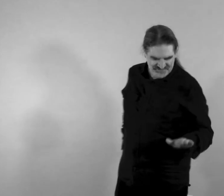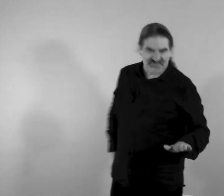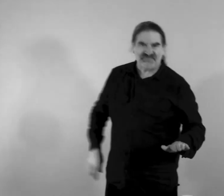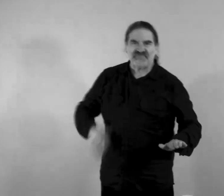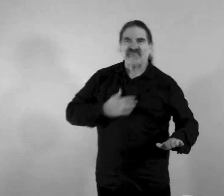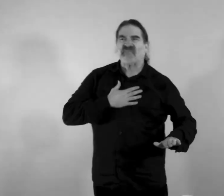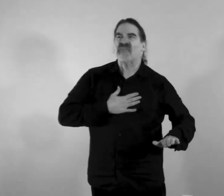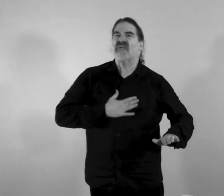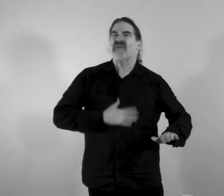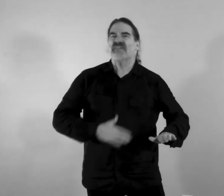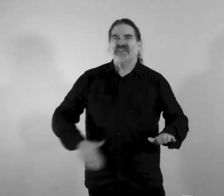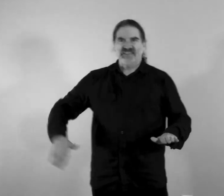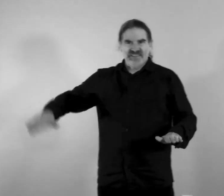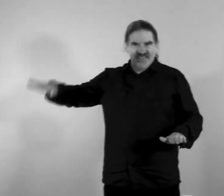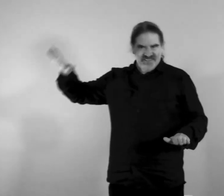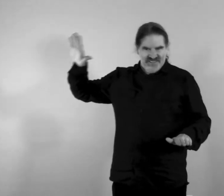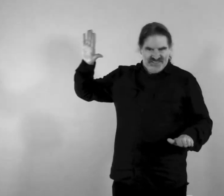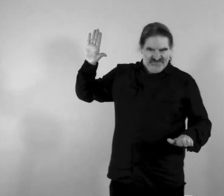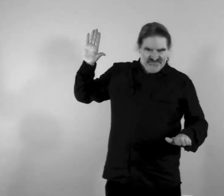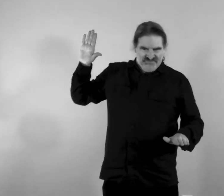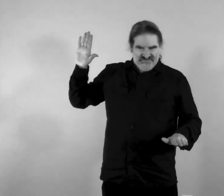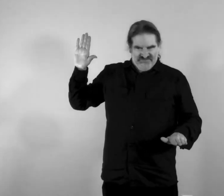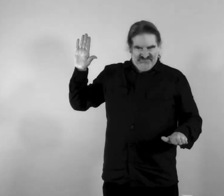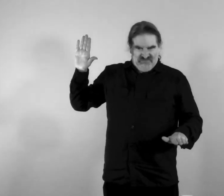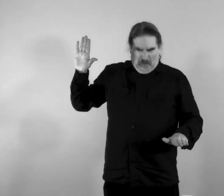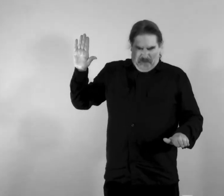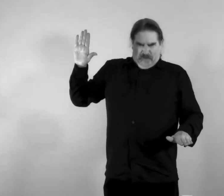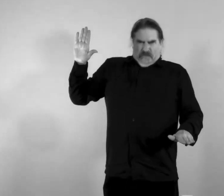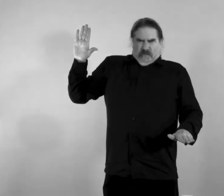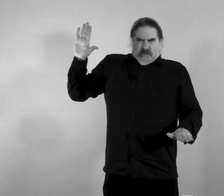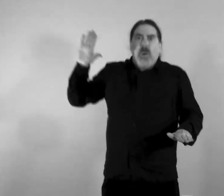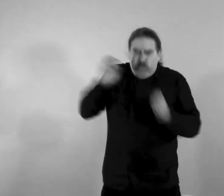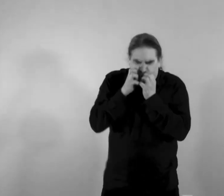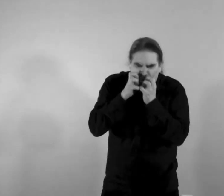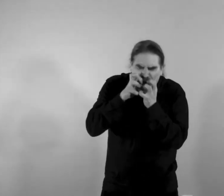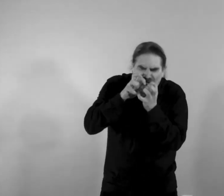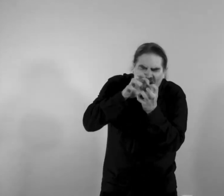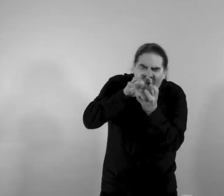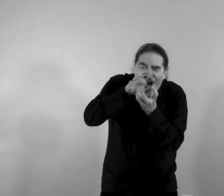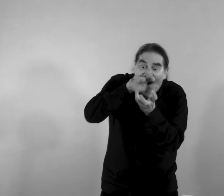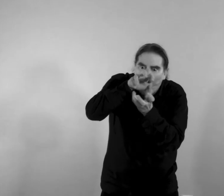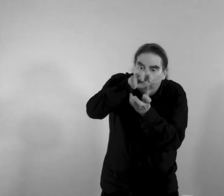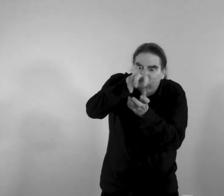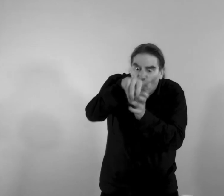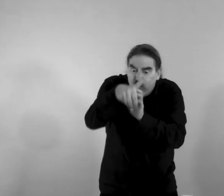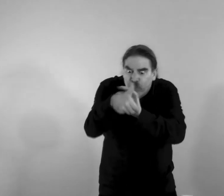then he raises his right hand and he blows a fog